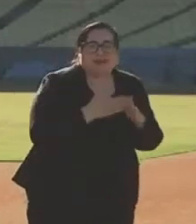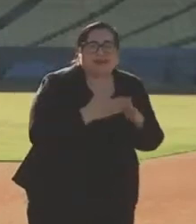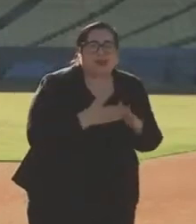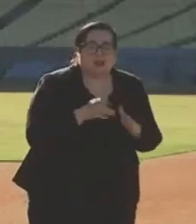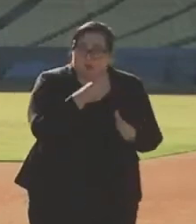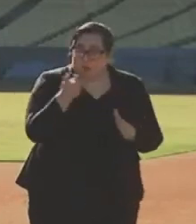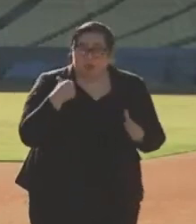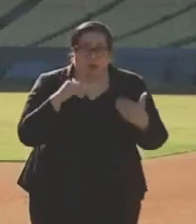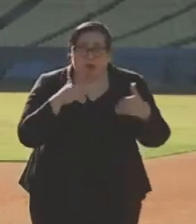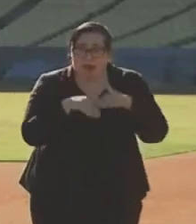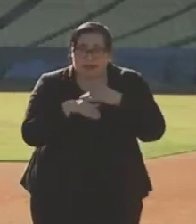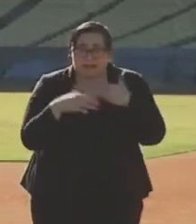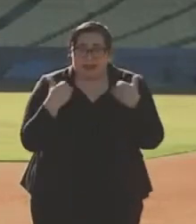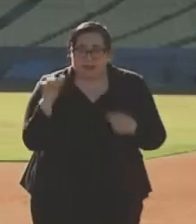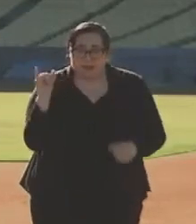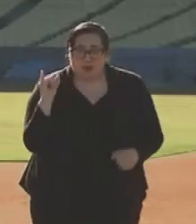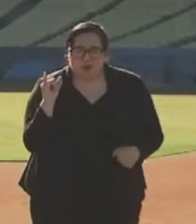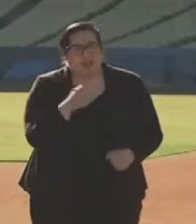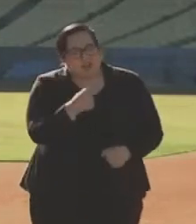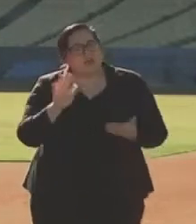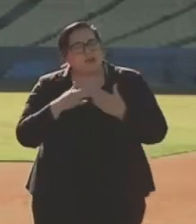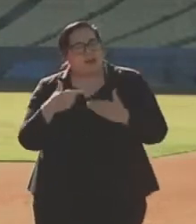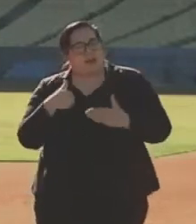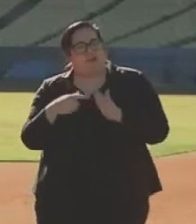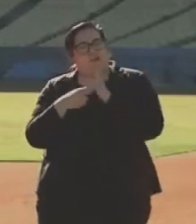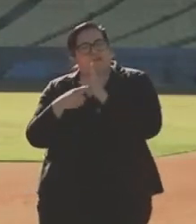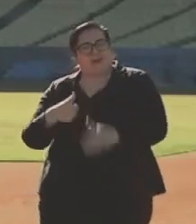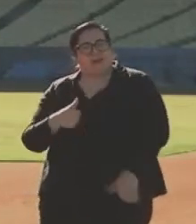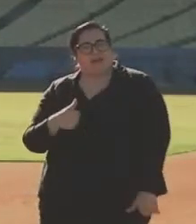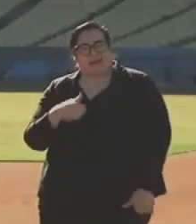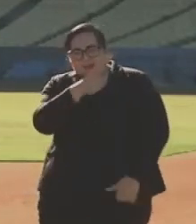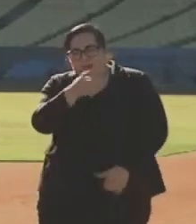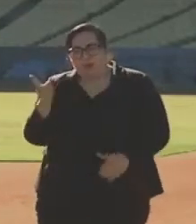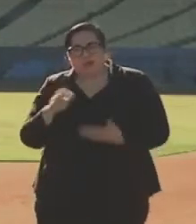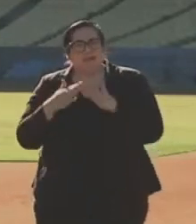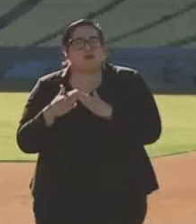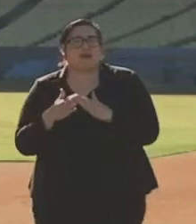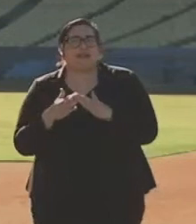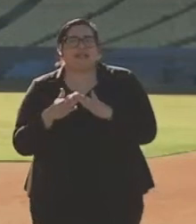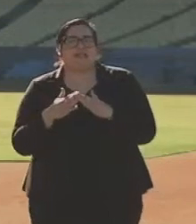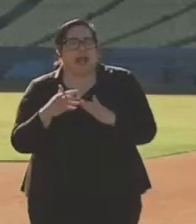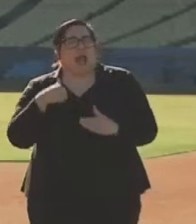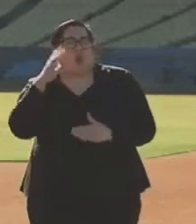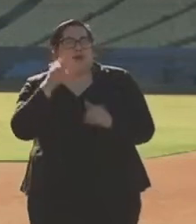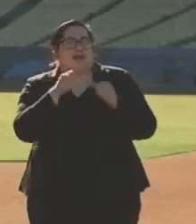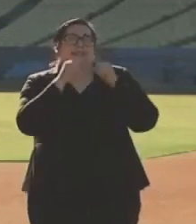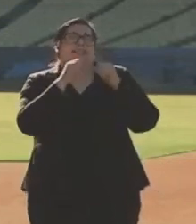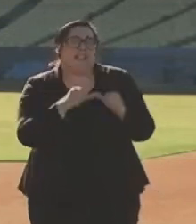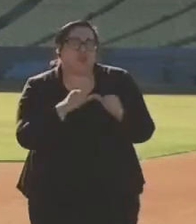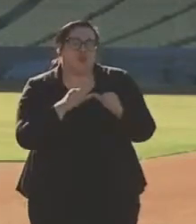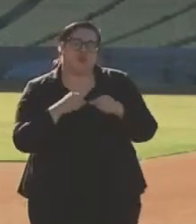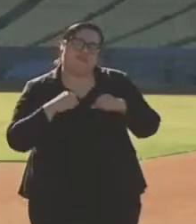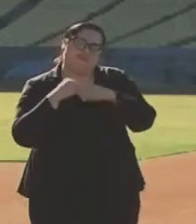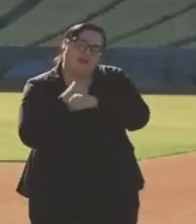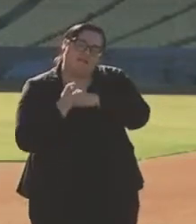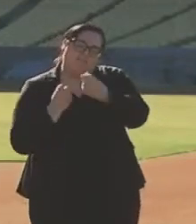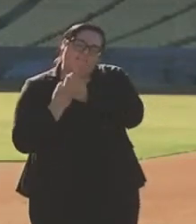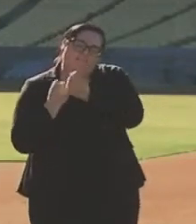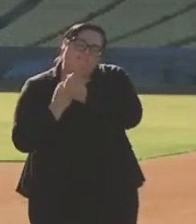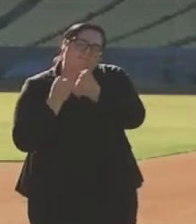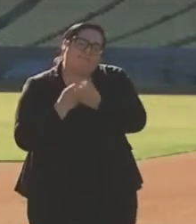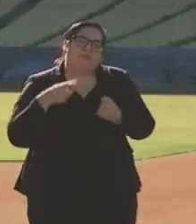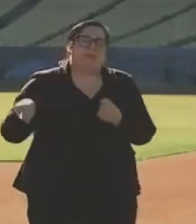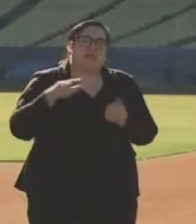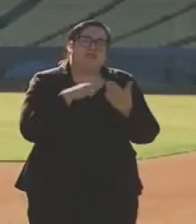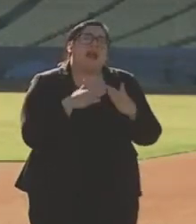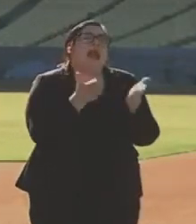health insurance. These are the communities that I represent. These are the communities that I will continue to fight for. And these are the communities